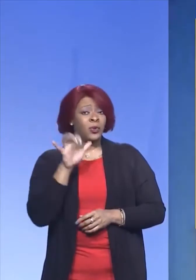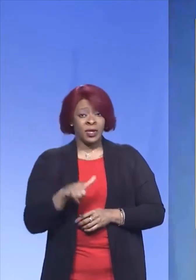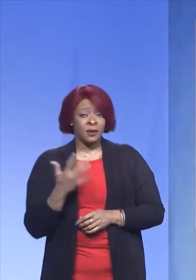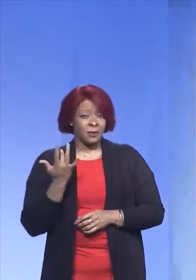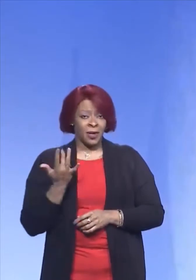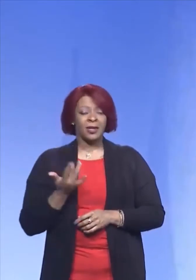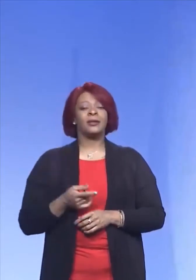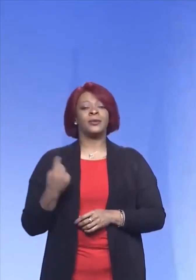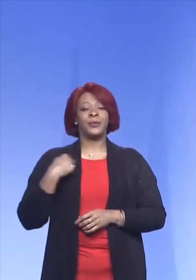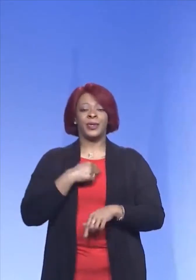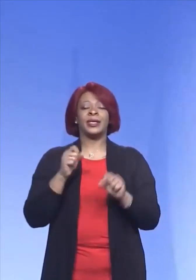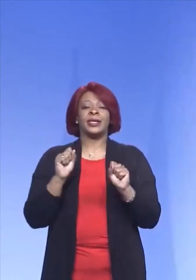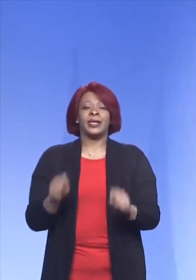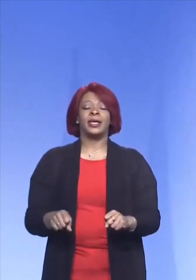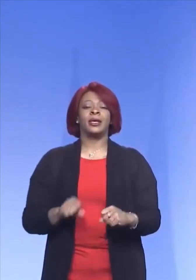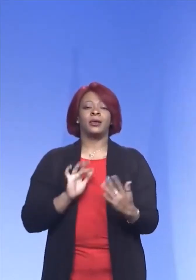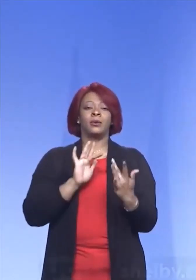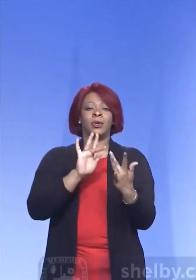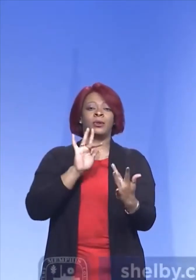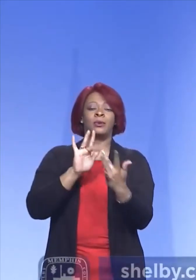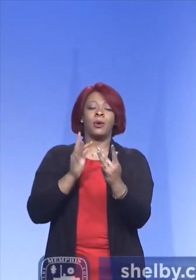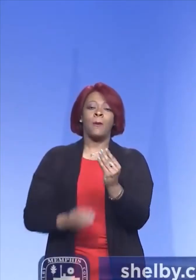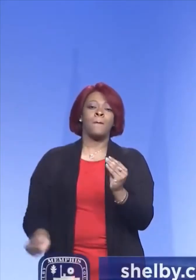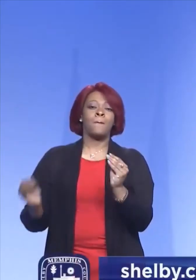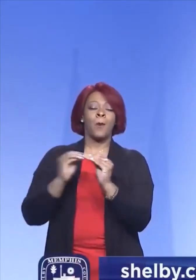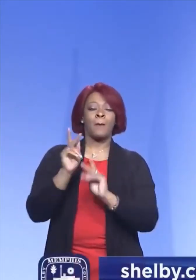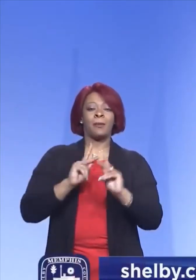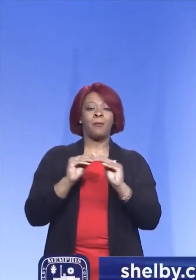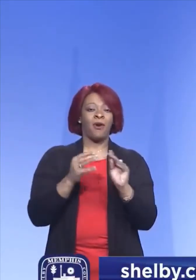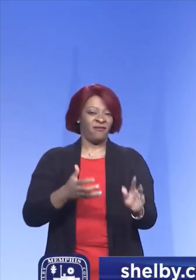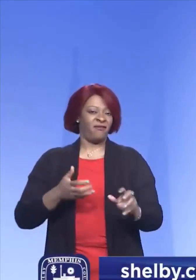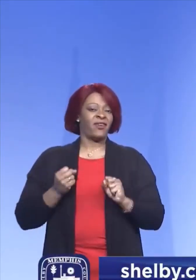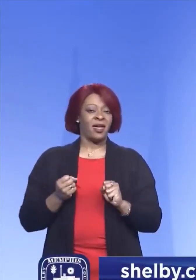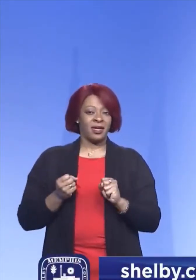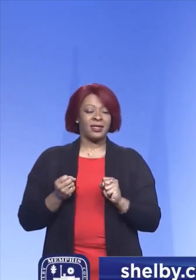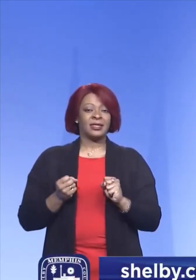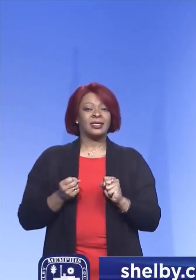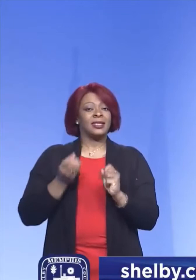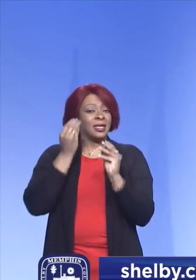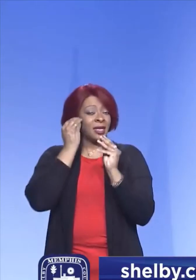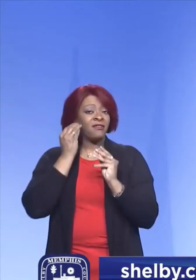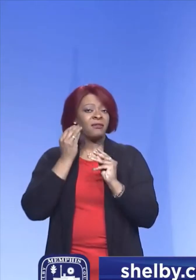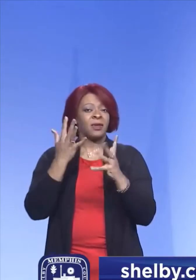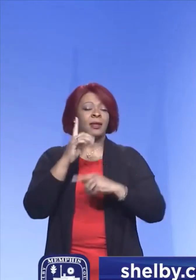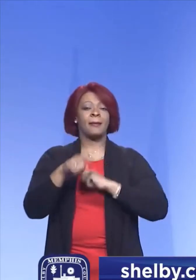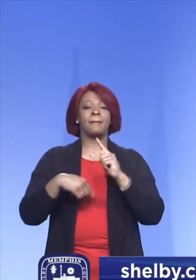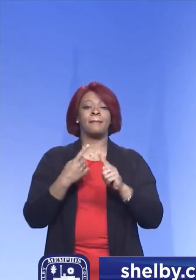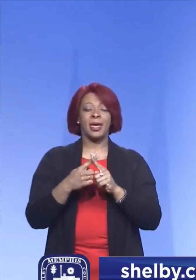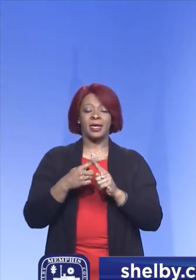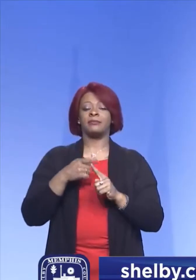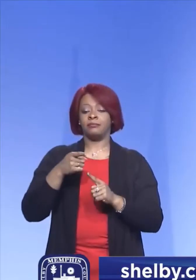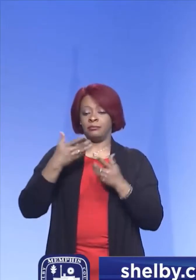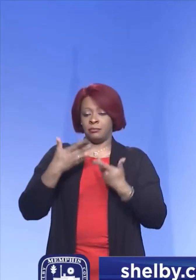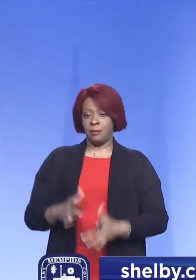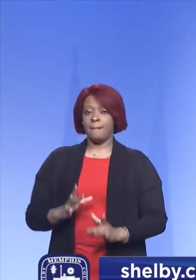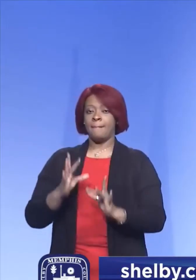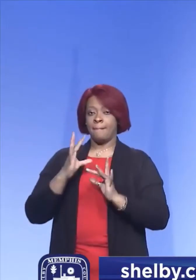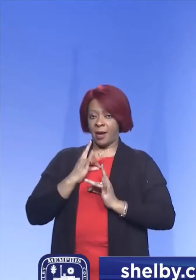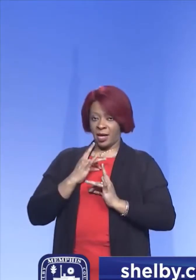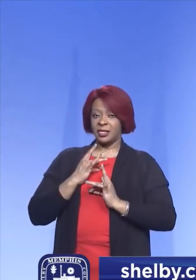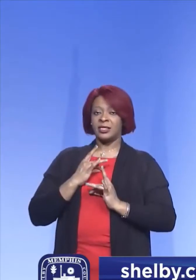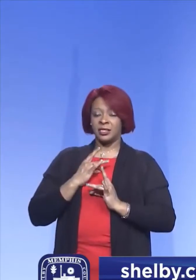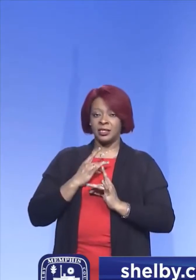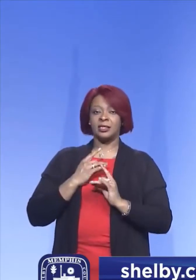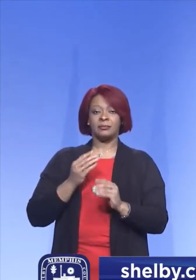is so we can reach more people more quickly with the information about the fact that they've tested positive to